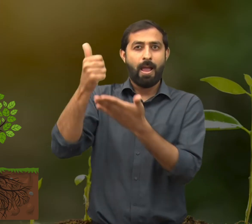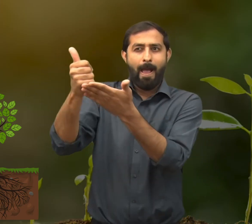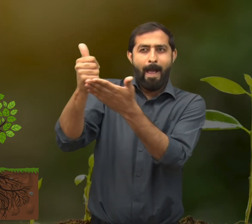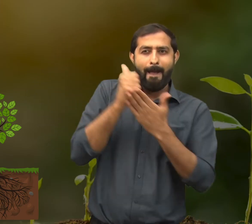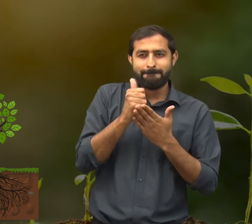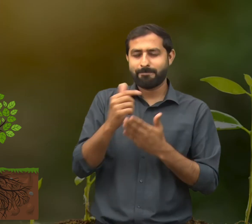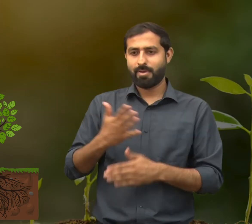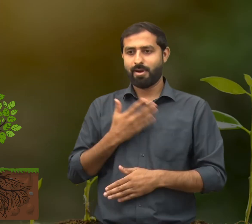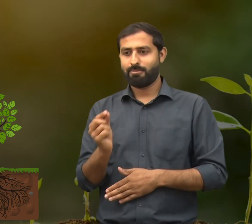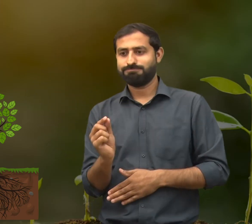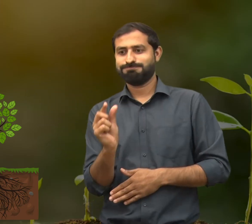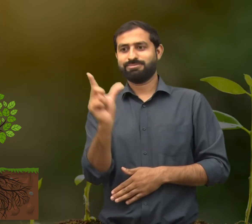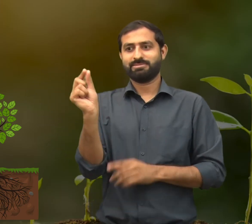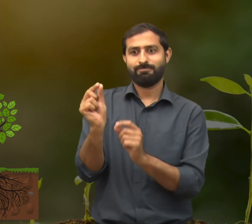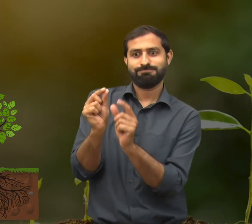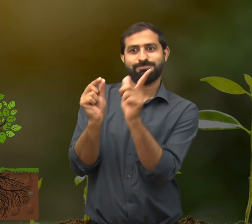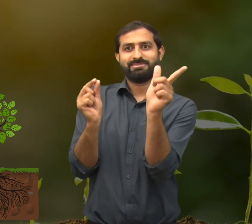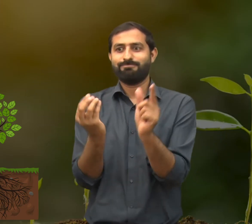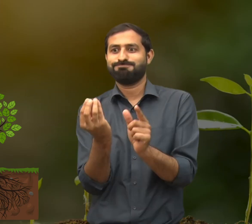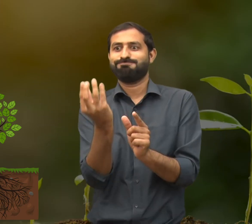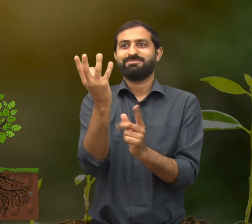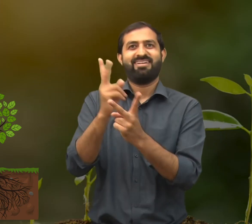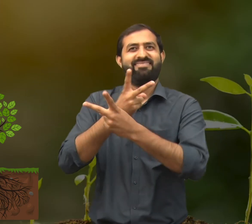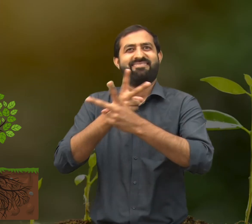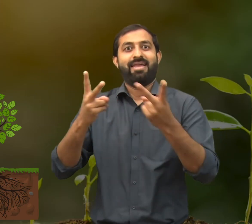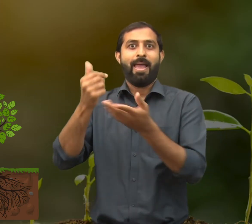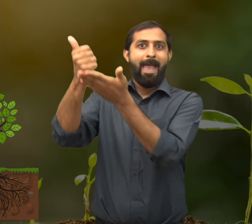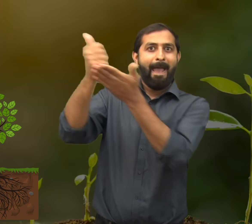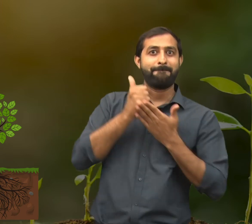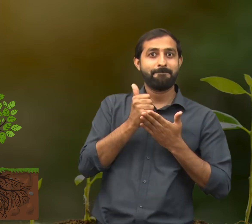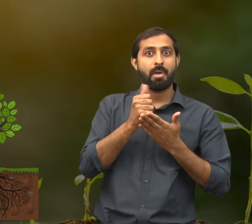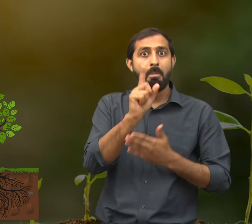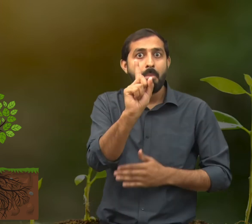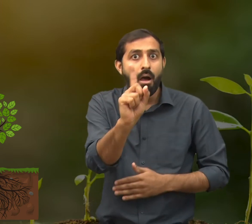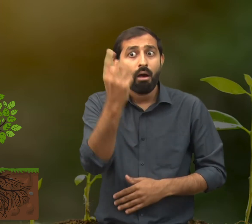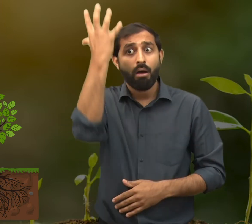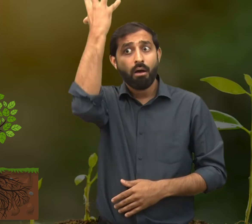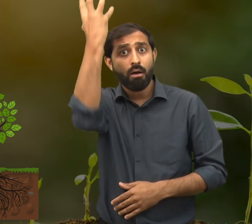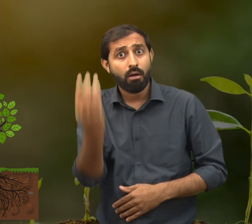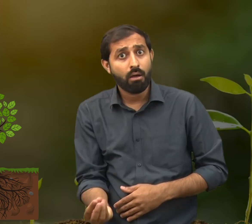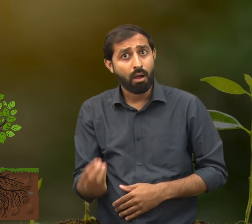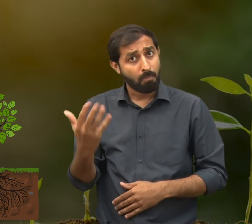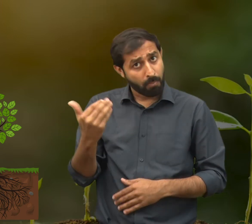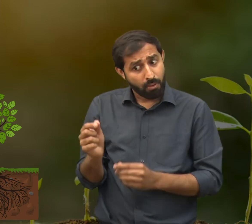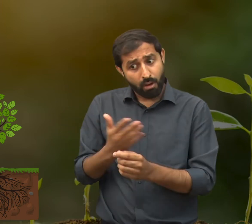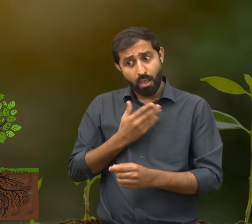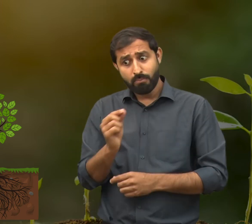sunlight is very important for the growth of the plant which plants absorb during photosynthesis. Can